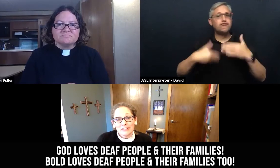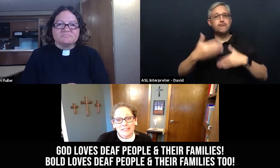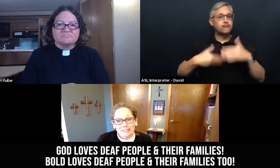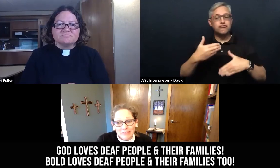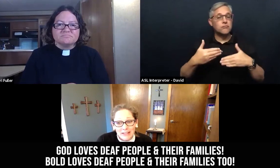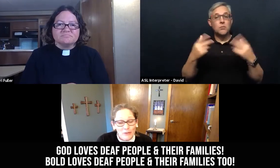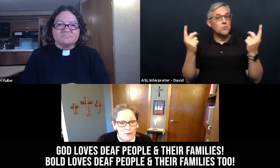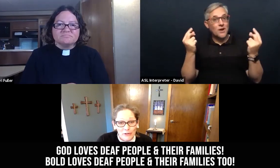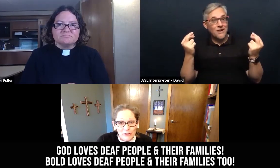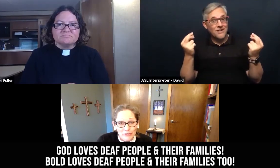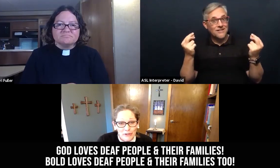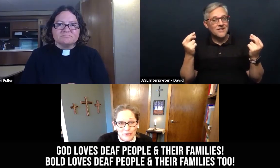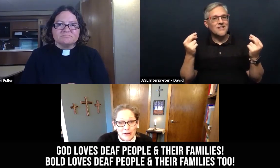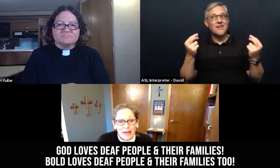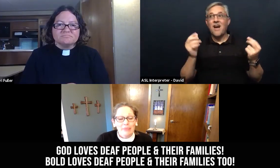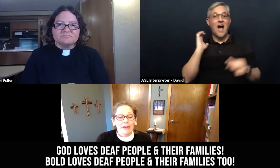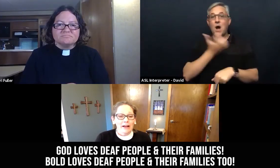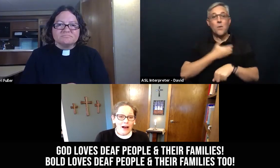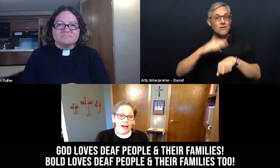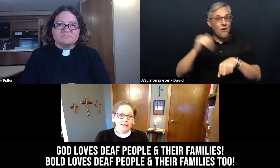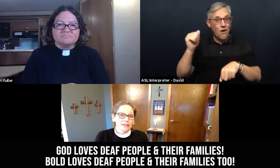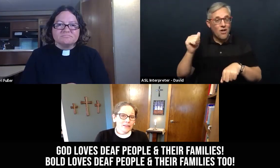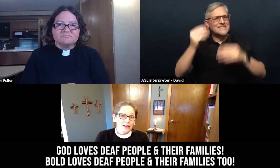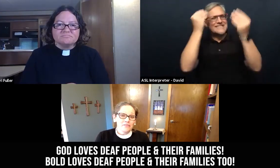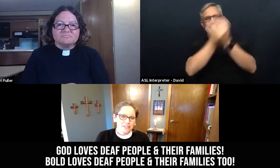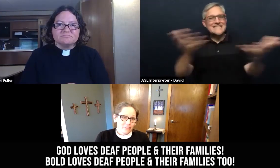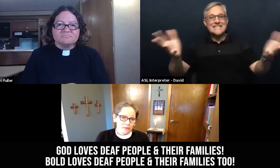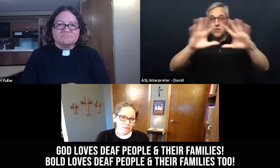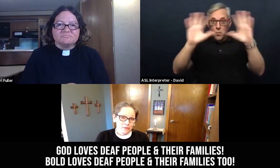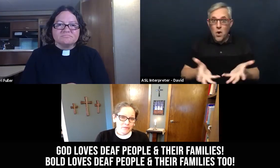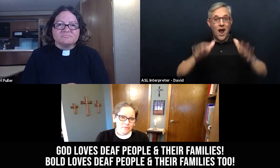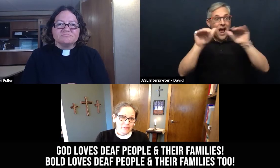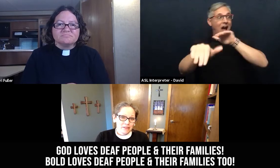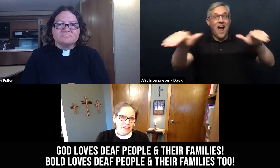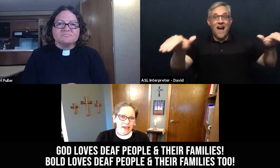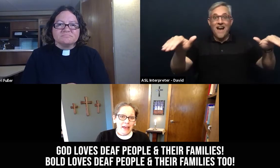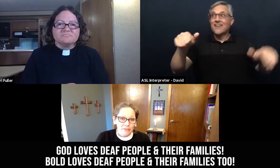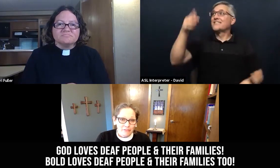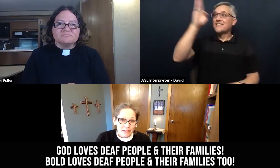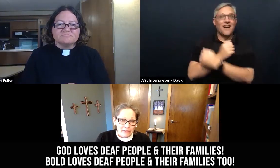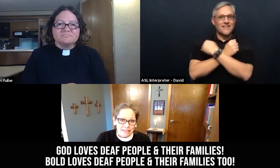let the world know that God loves deaf people and their families